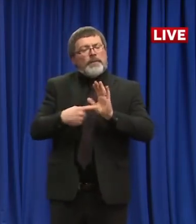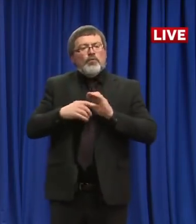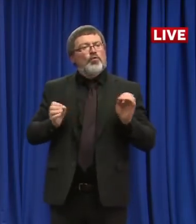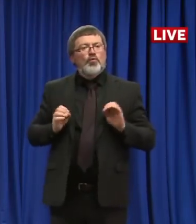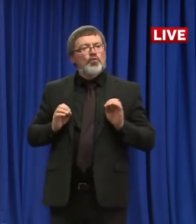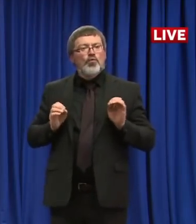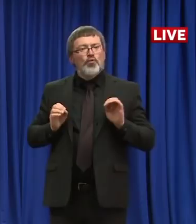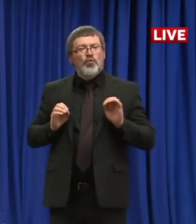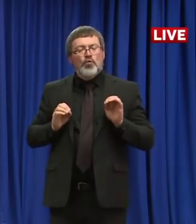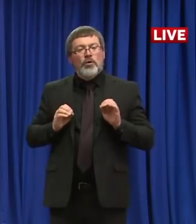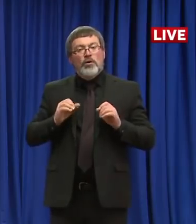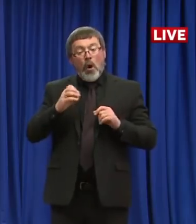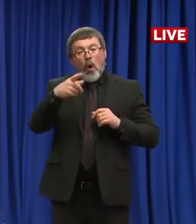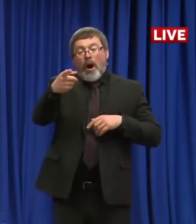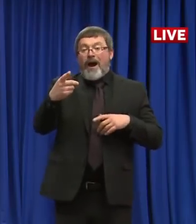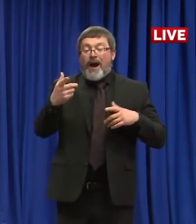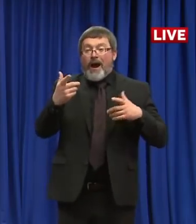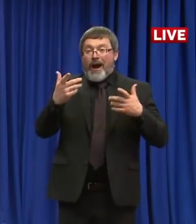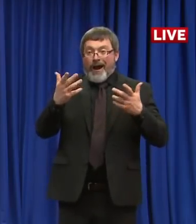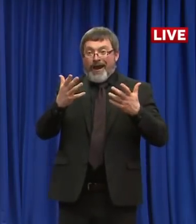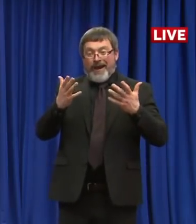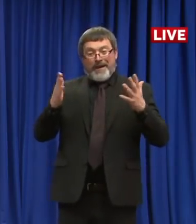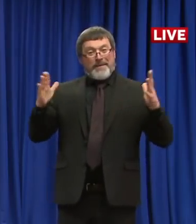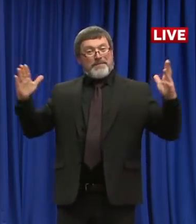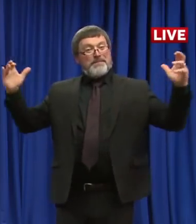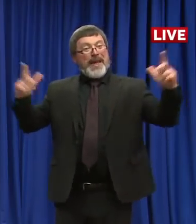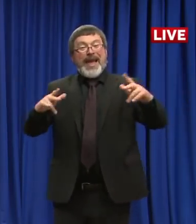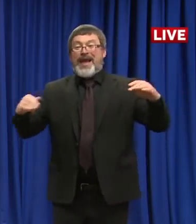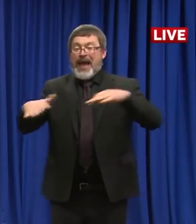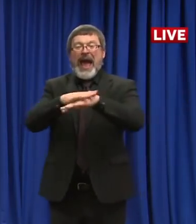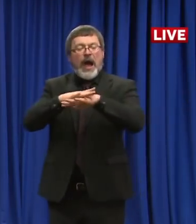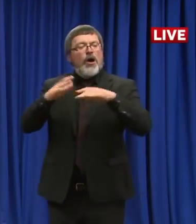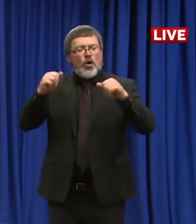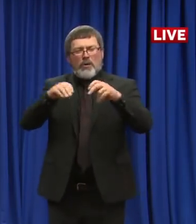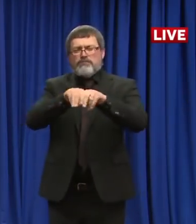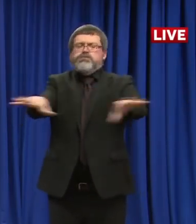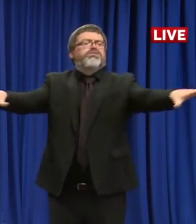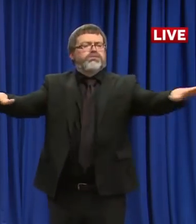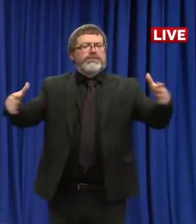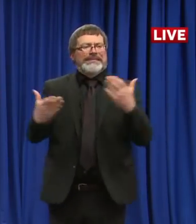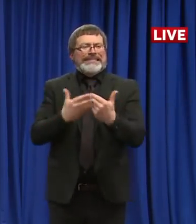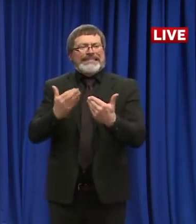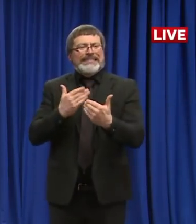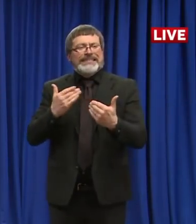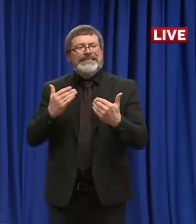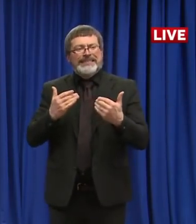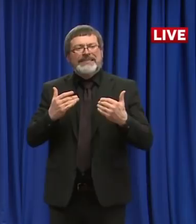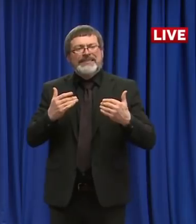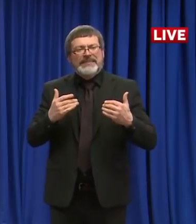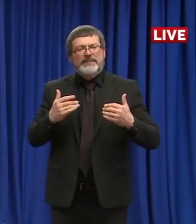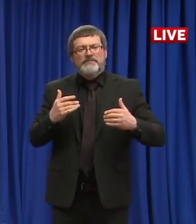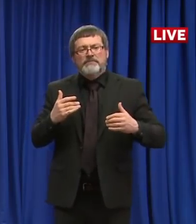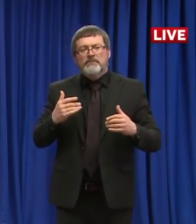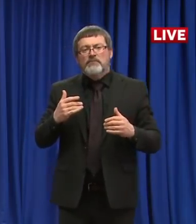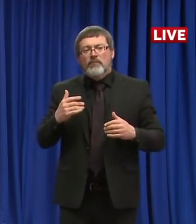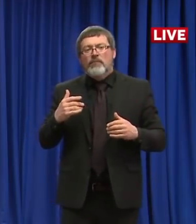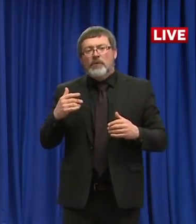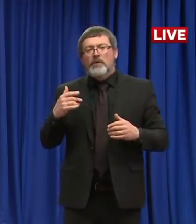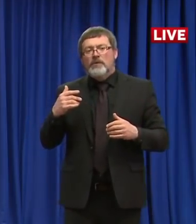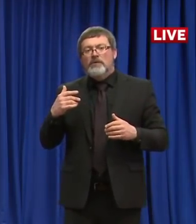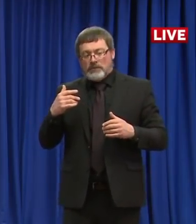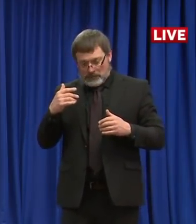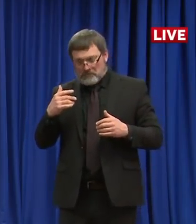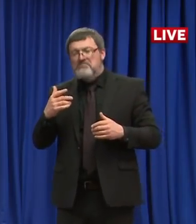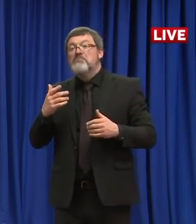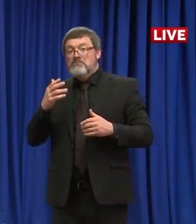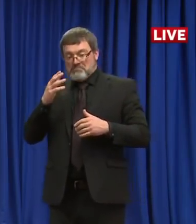potentially exposing and spreading the virus between one another, you know, within within a couple of weeks, we could see, you know, an increasing number of cases. So our